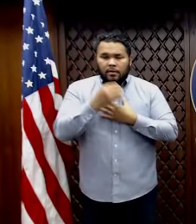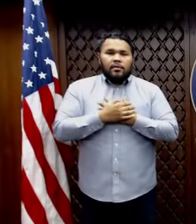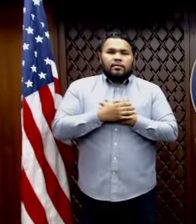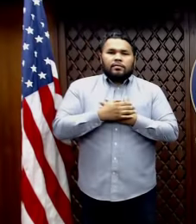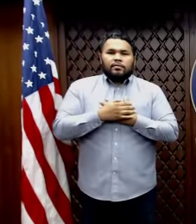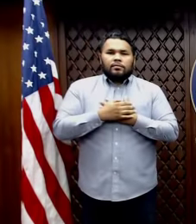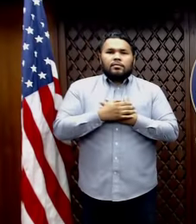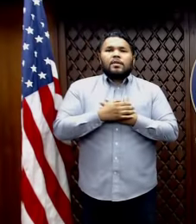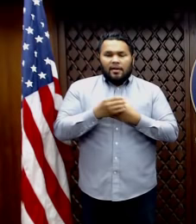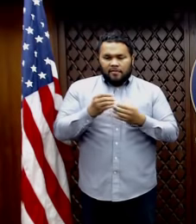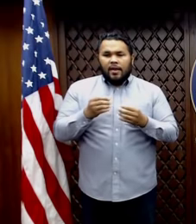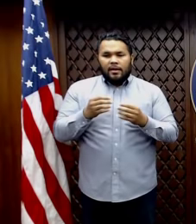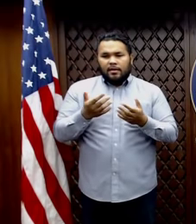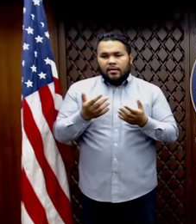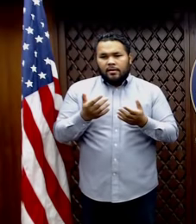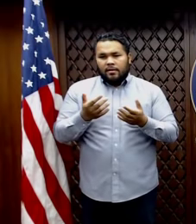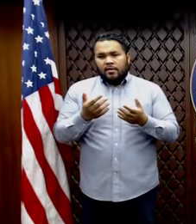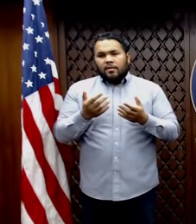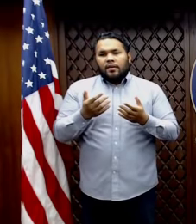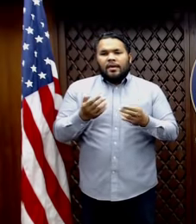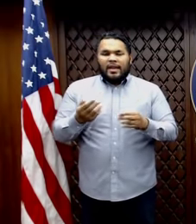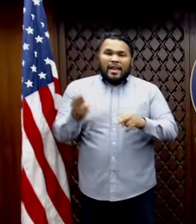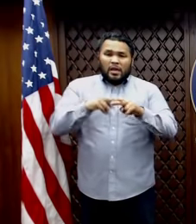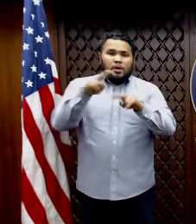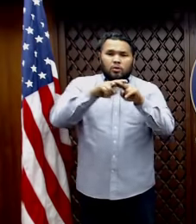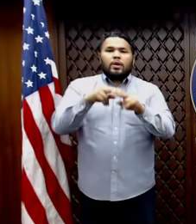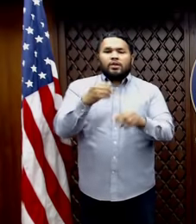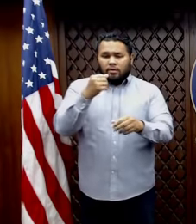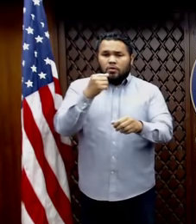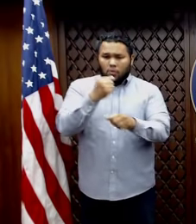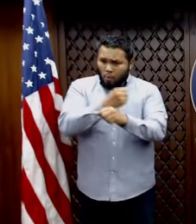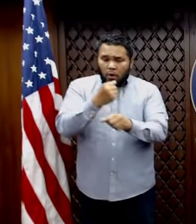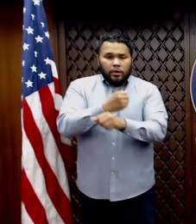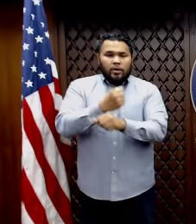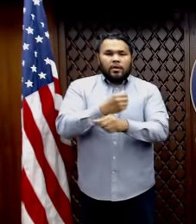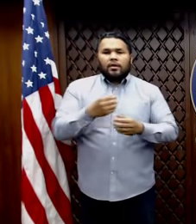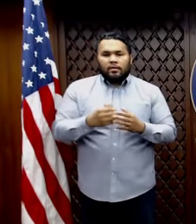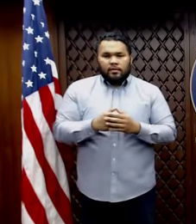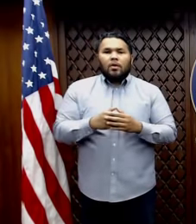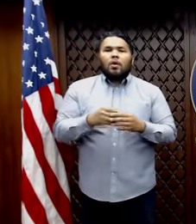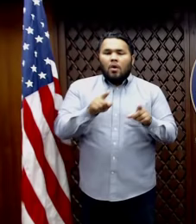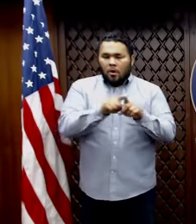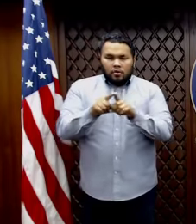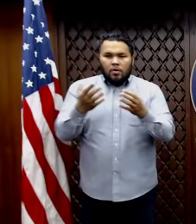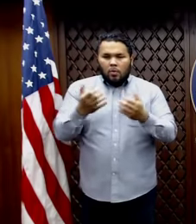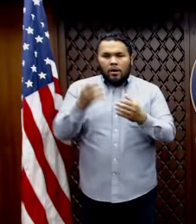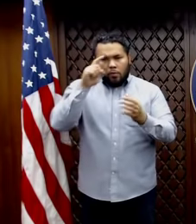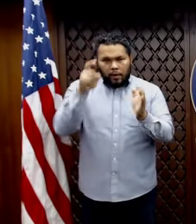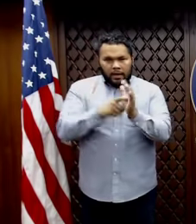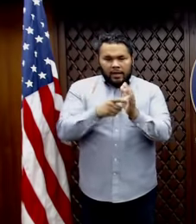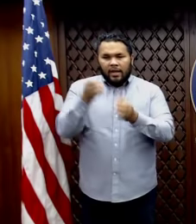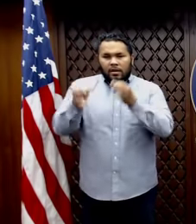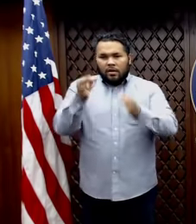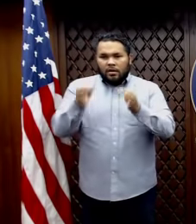expanded their capacity, uh, and they're really working hard. I also want to recognize the judiciary of Guam for assigning